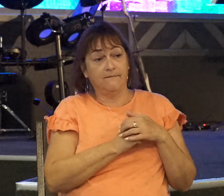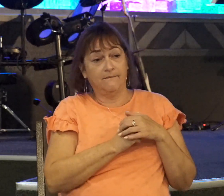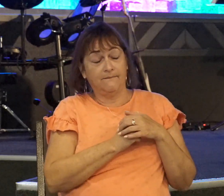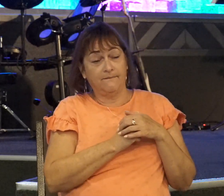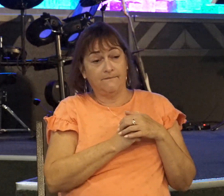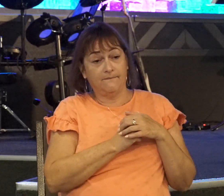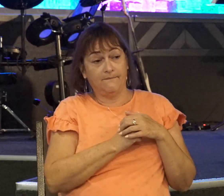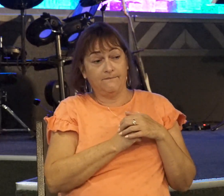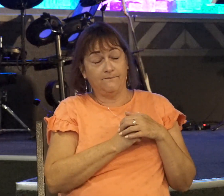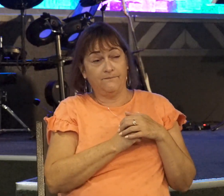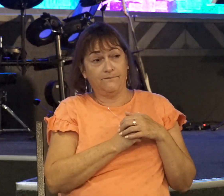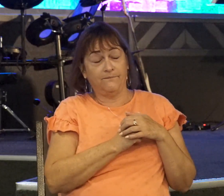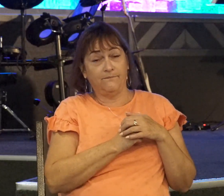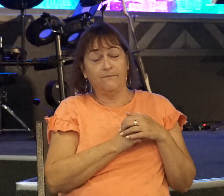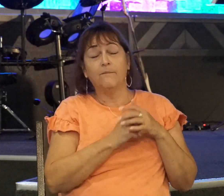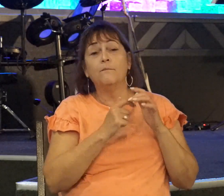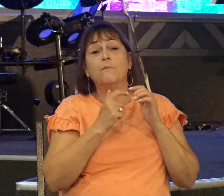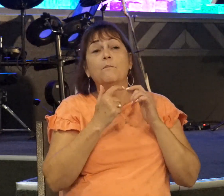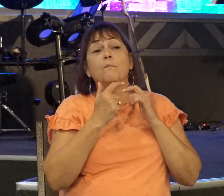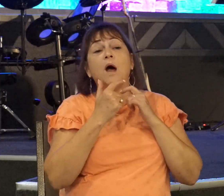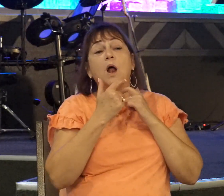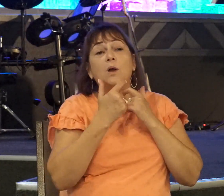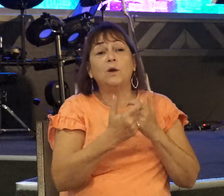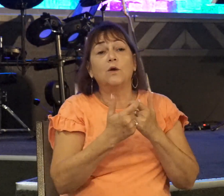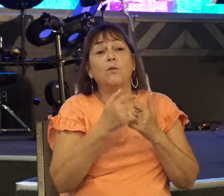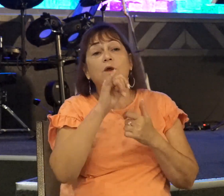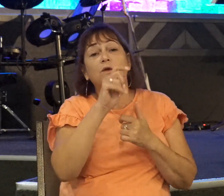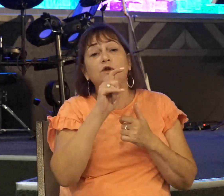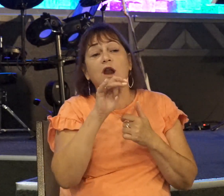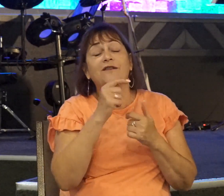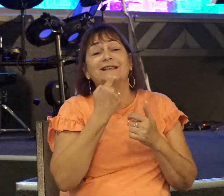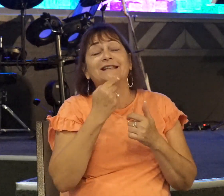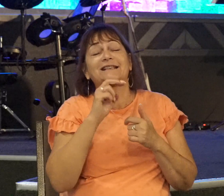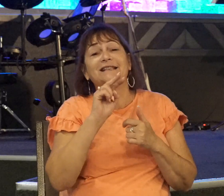But look with me again at what Jonathan tells him in the second half of verse 6.